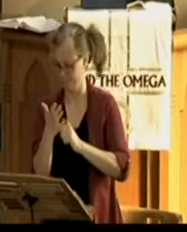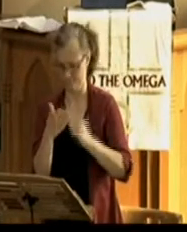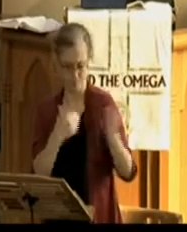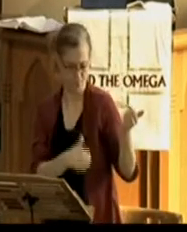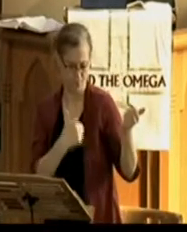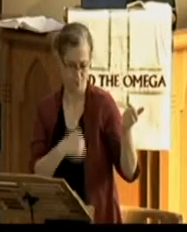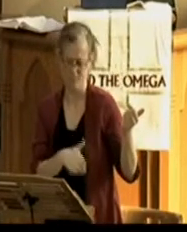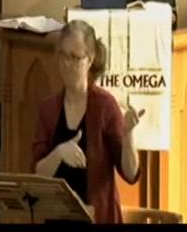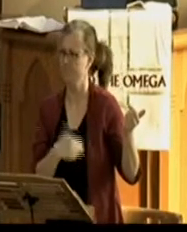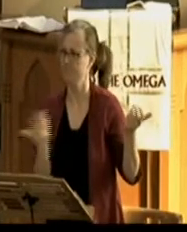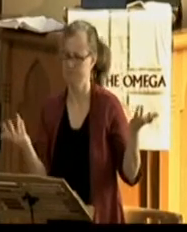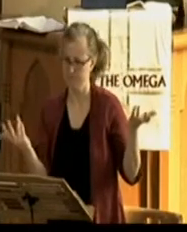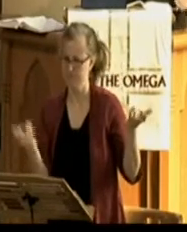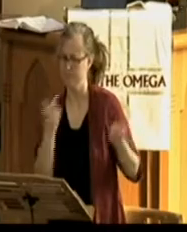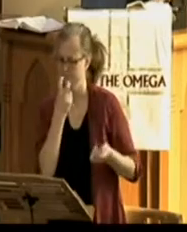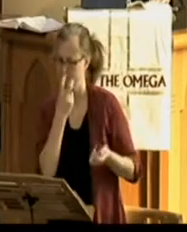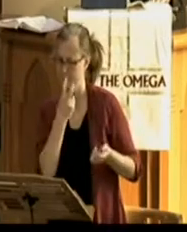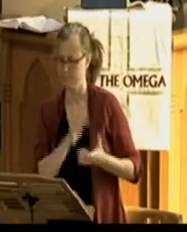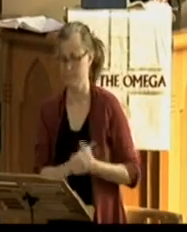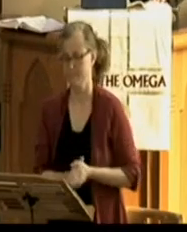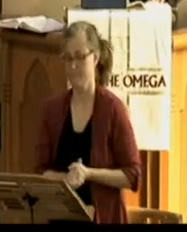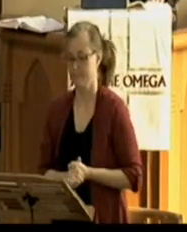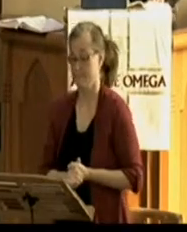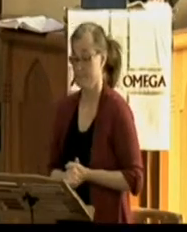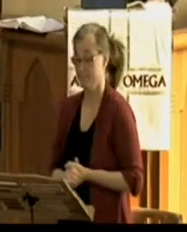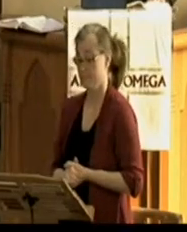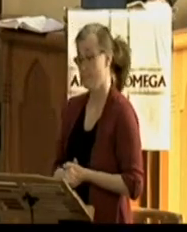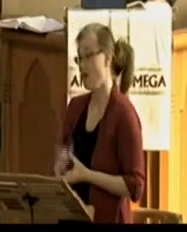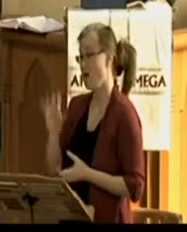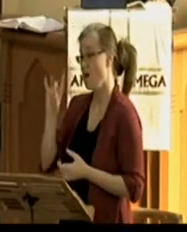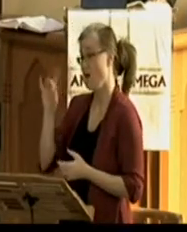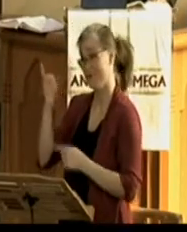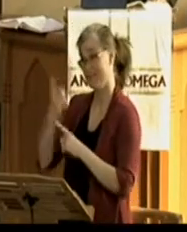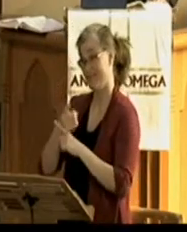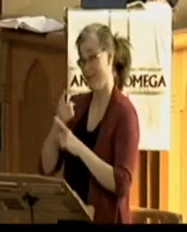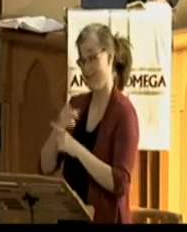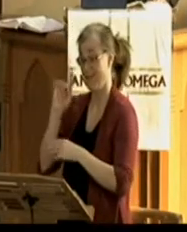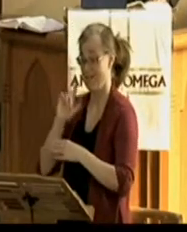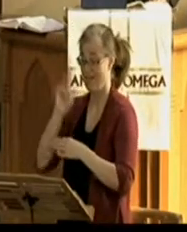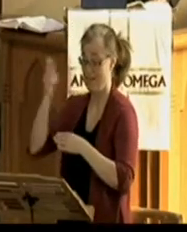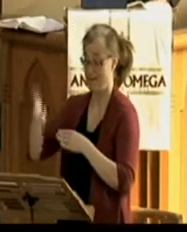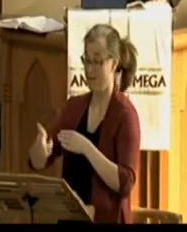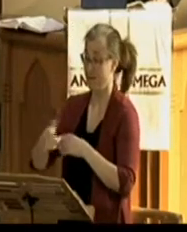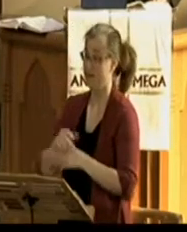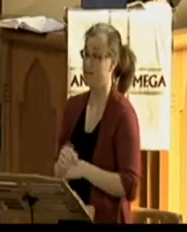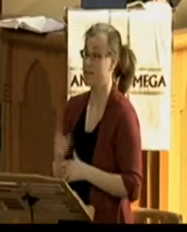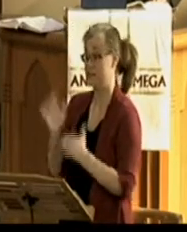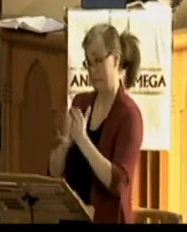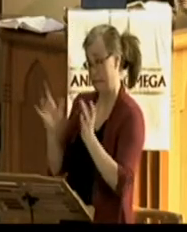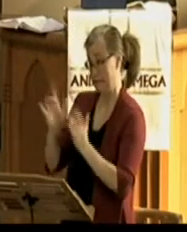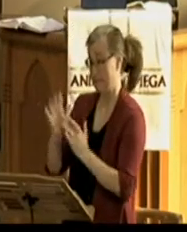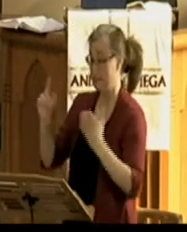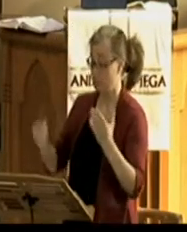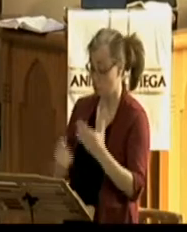And after eight days, his disciples were again inside, and Thomas with them, Jesus came, the doors being shut,